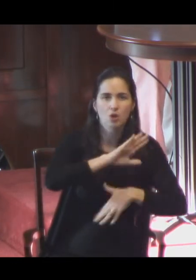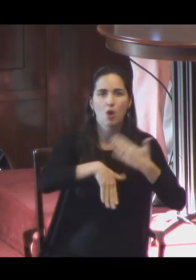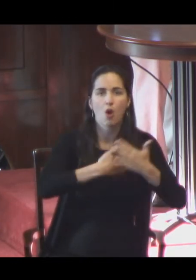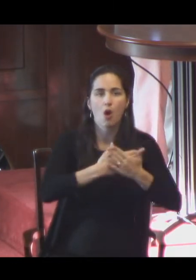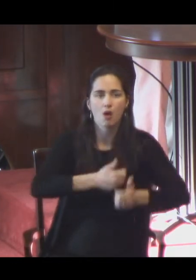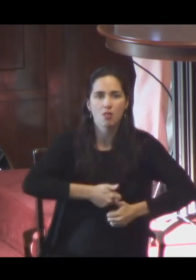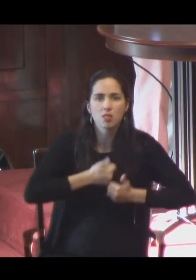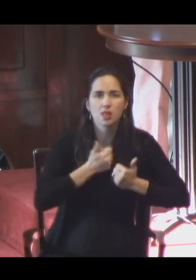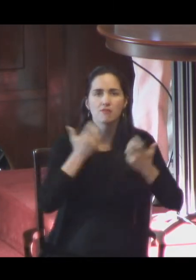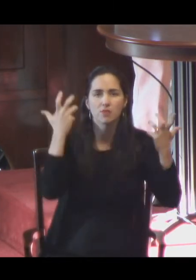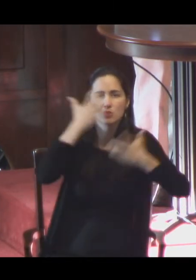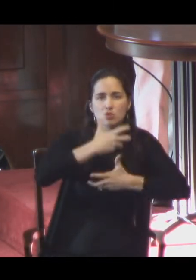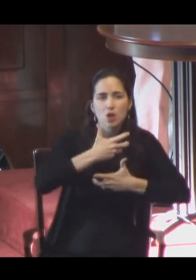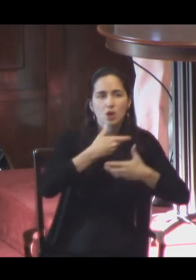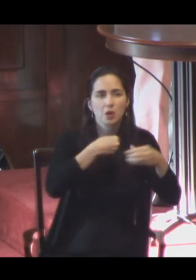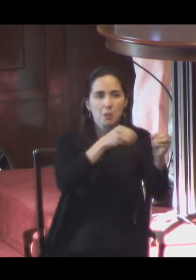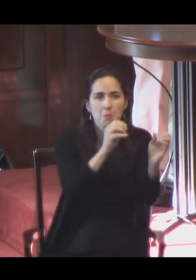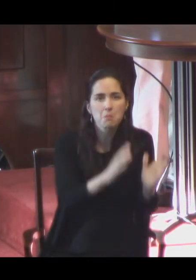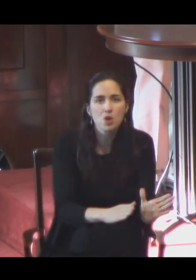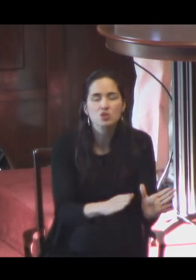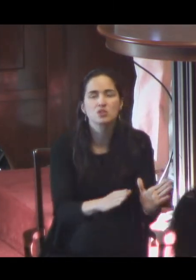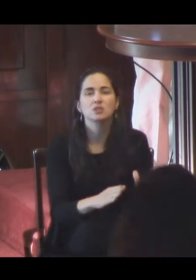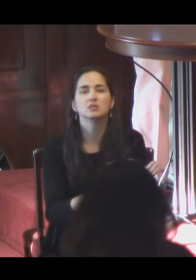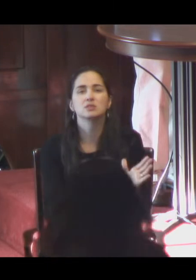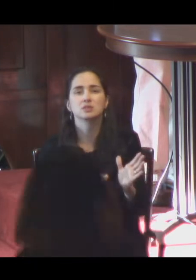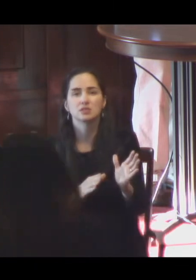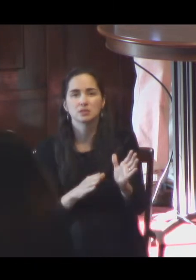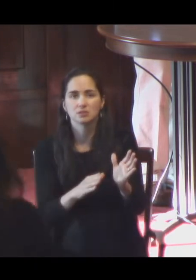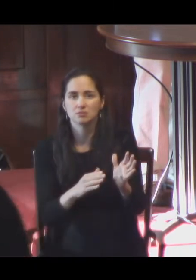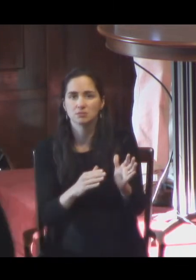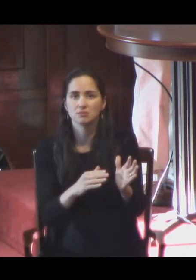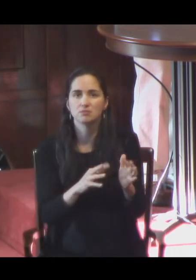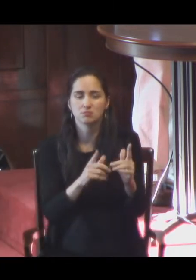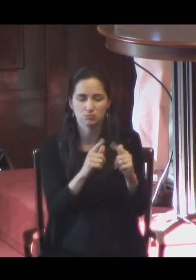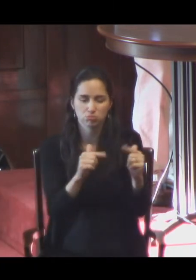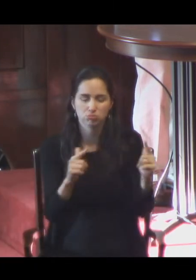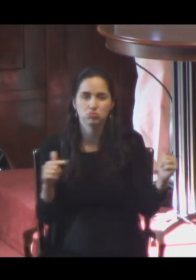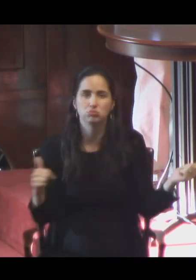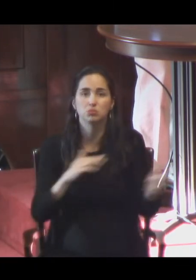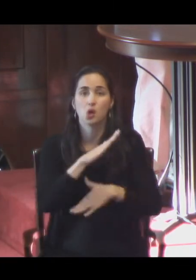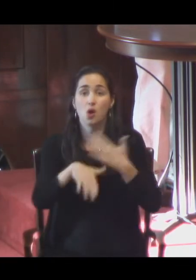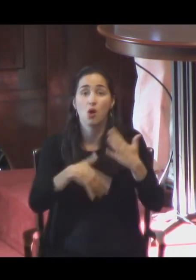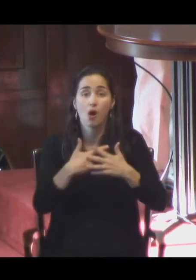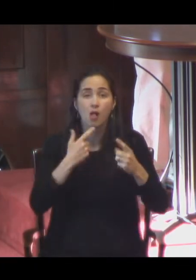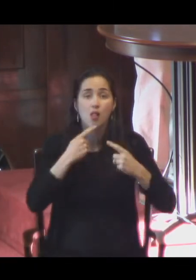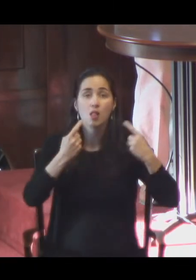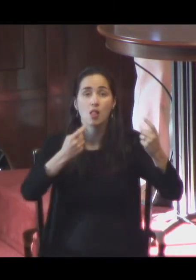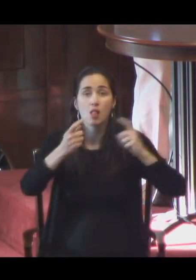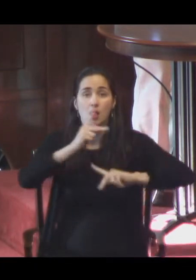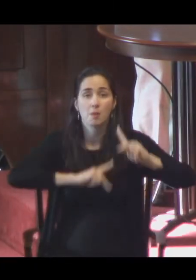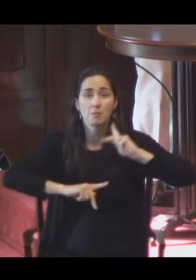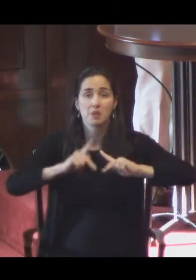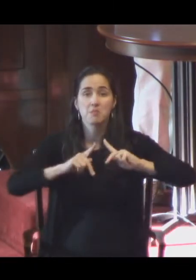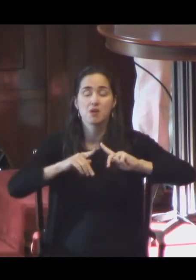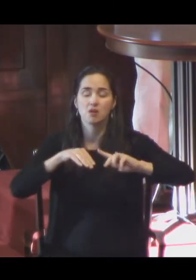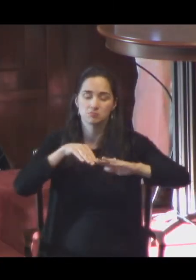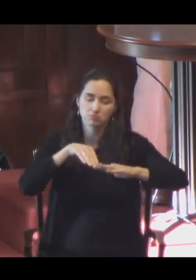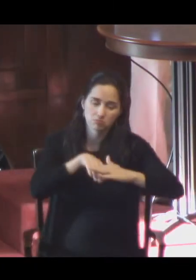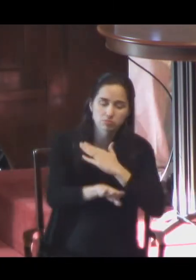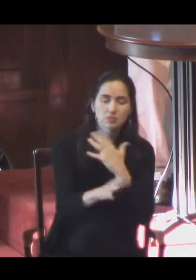merchants, the bankers, the men of letters, all the illustrious people, they all go into the dark. It's a very